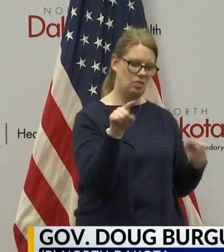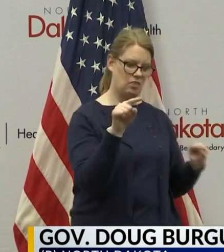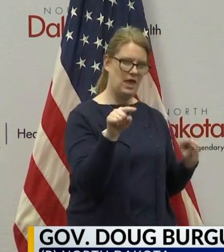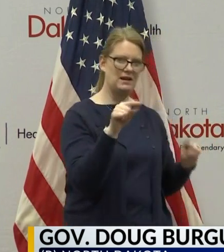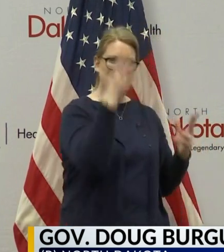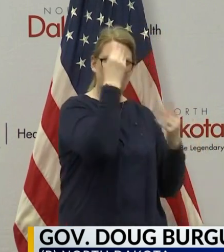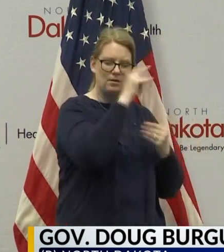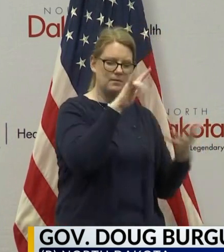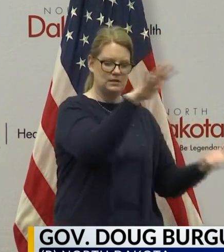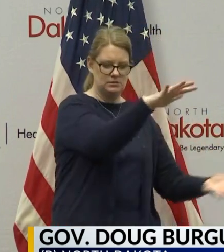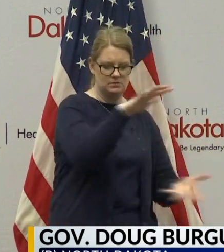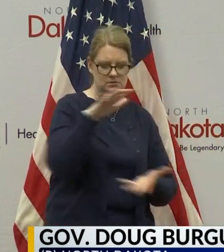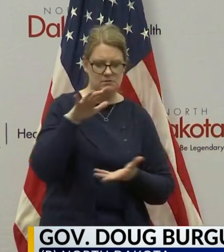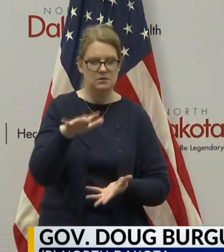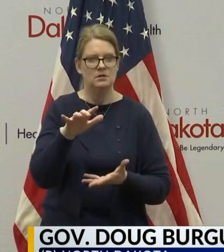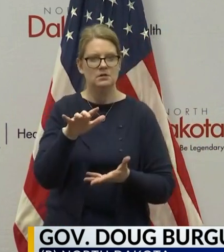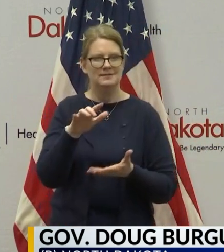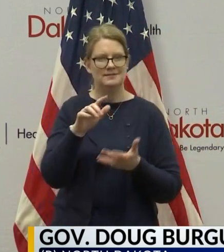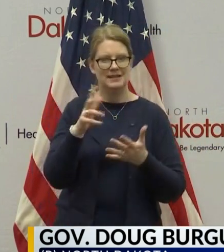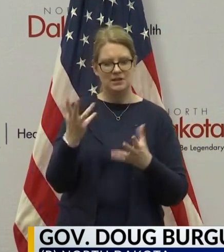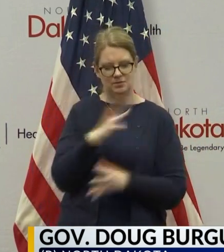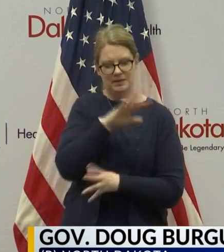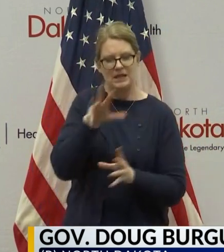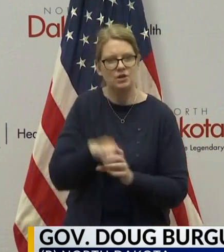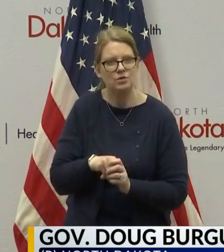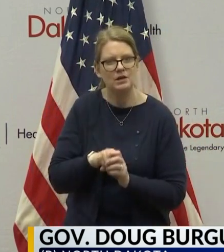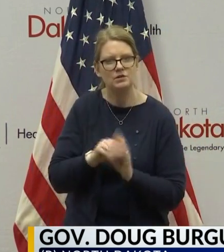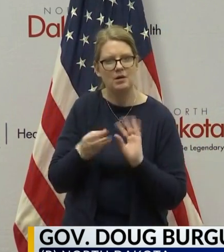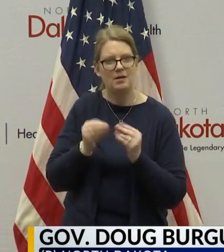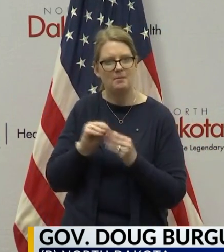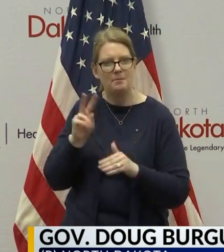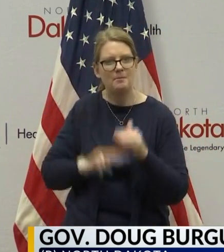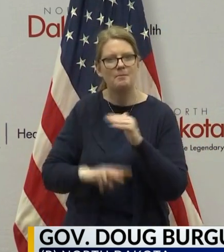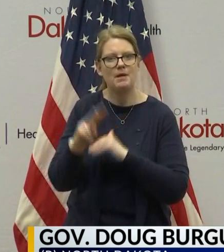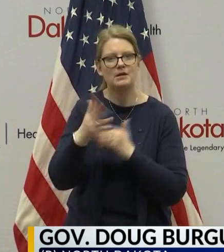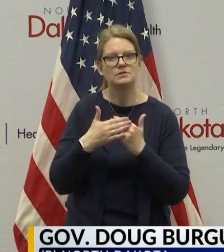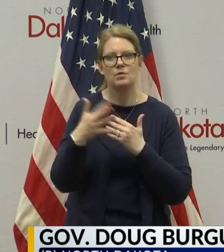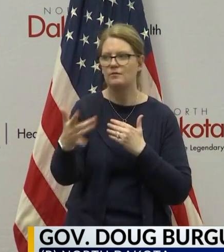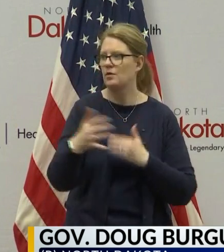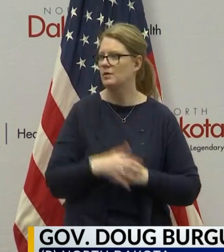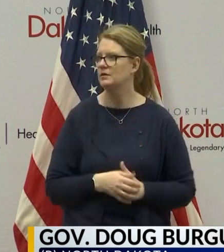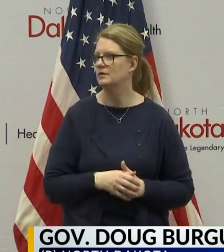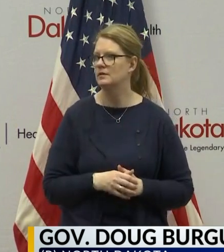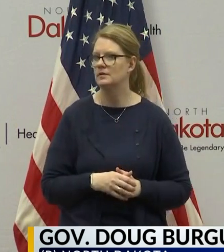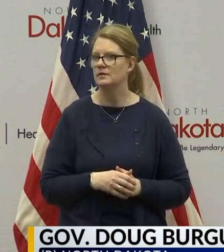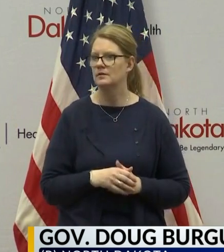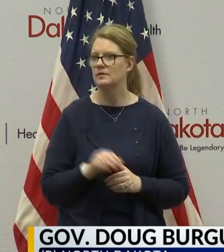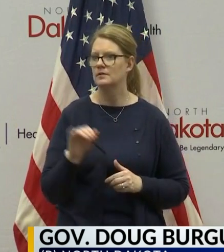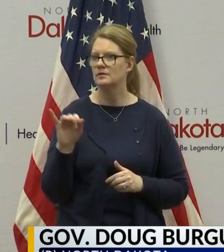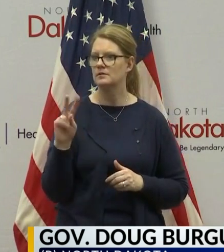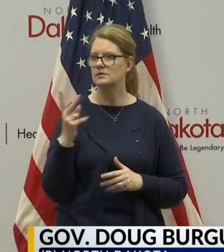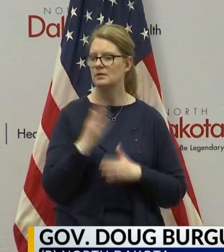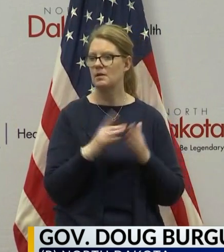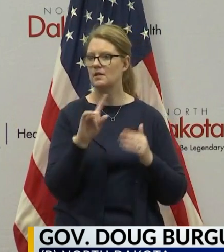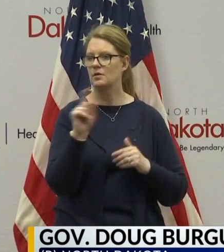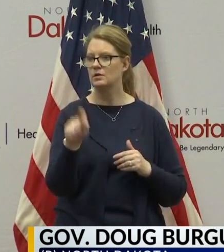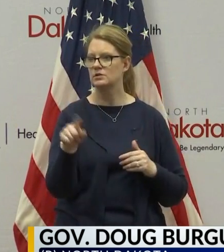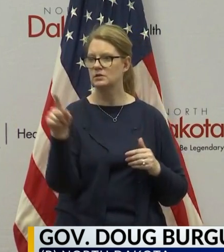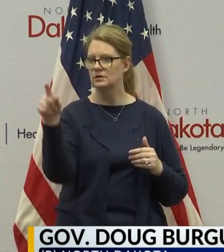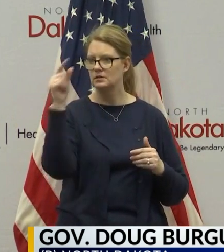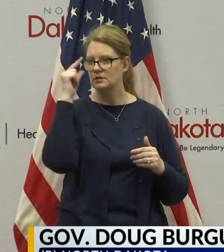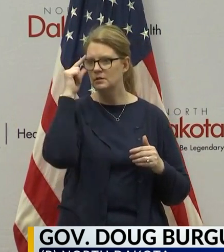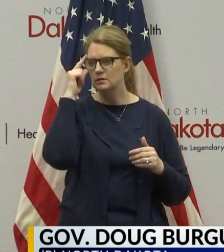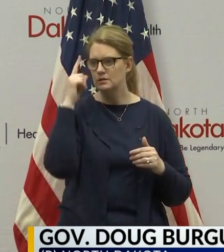and help us more accurately shape the models that we have going forward. The second part of that question or to